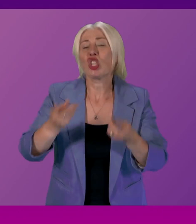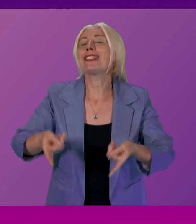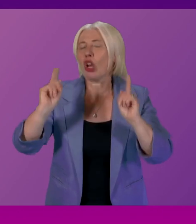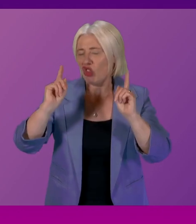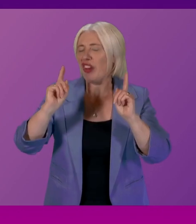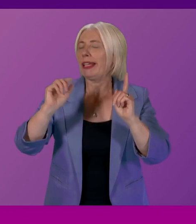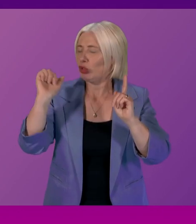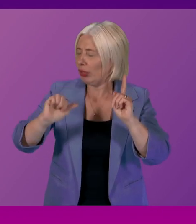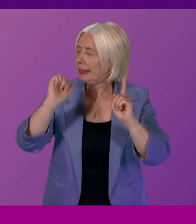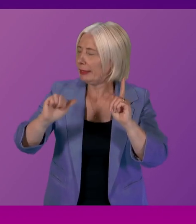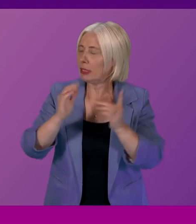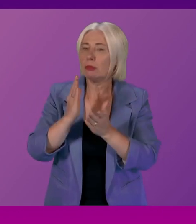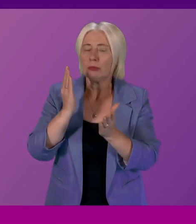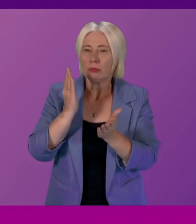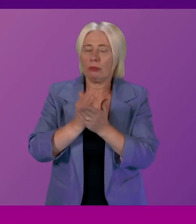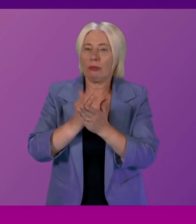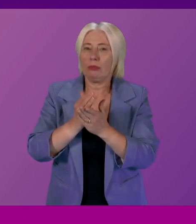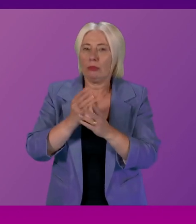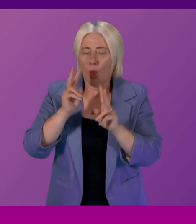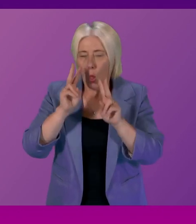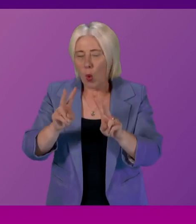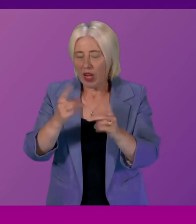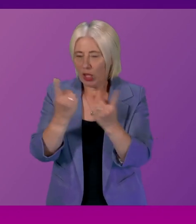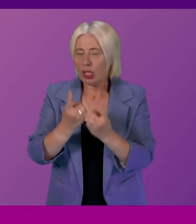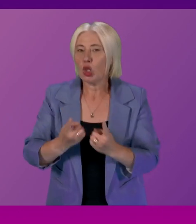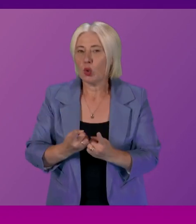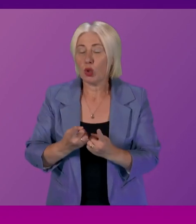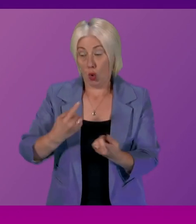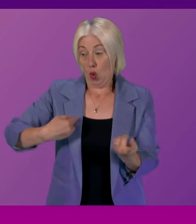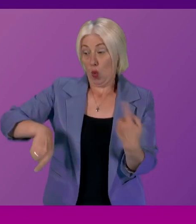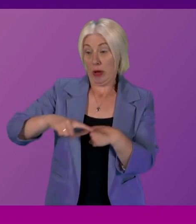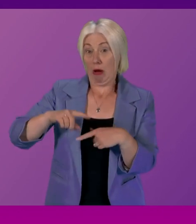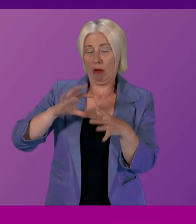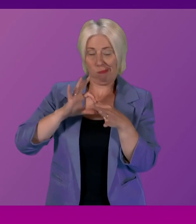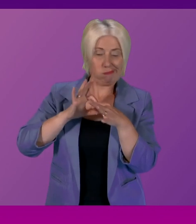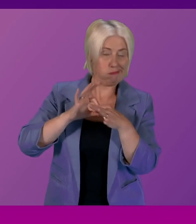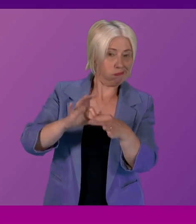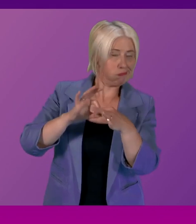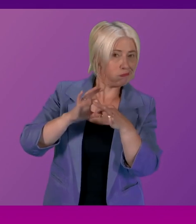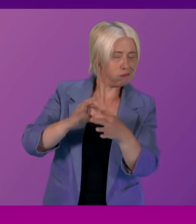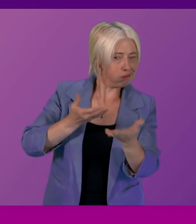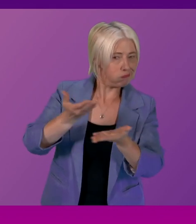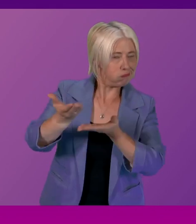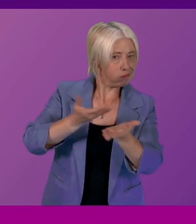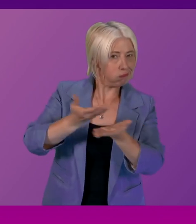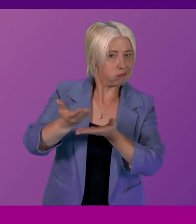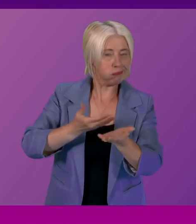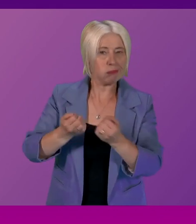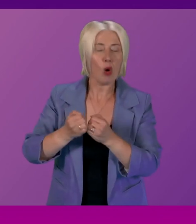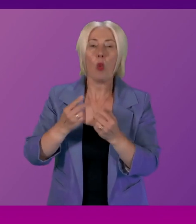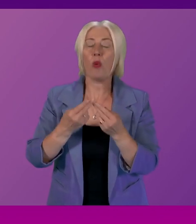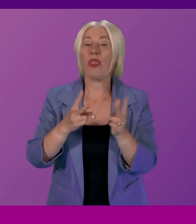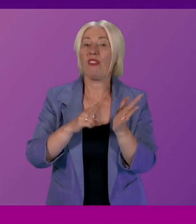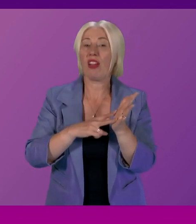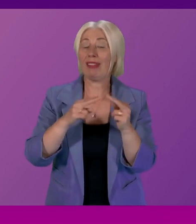continued to take these issues up we are liaising as per the Verity House